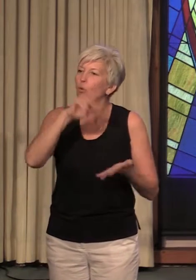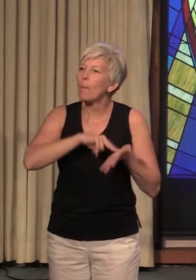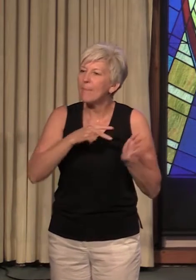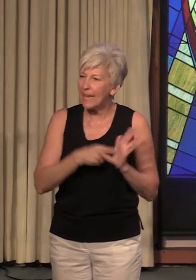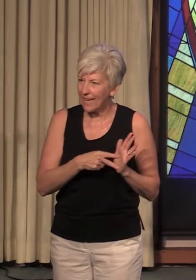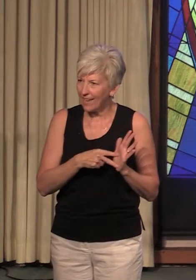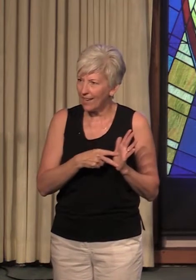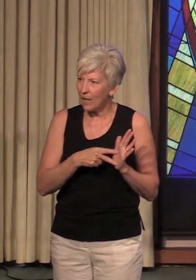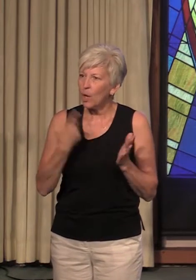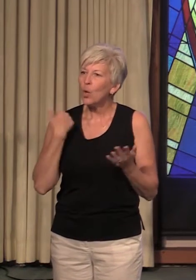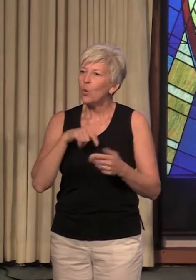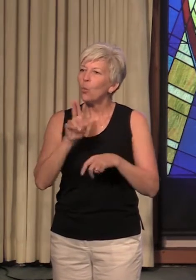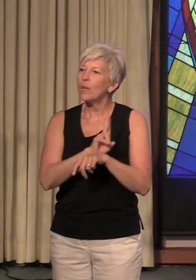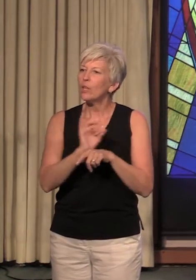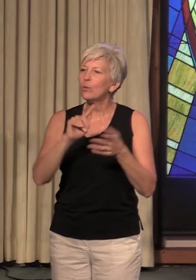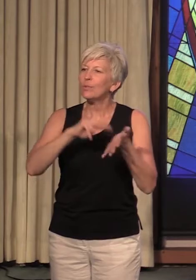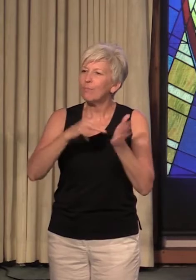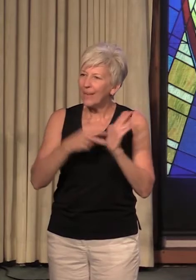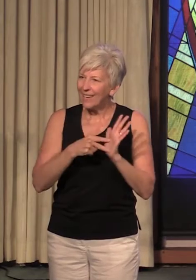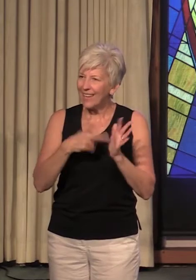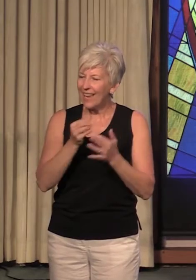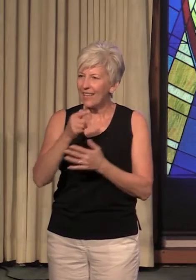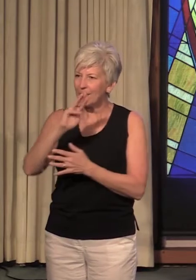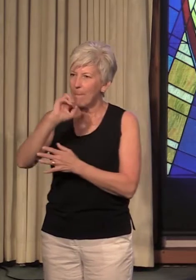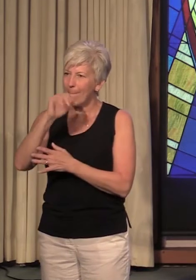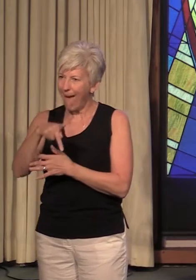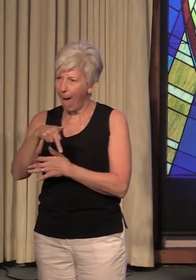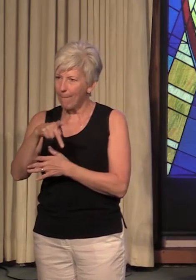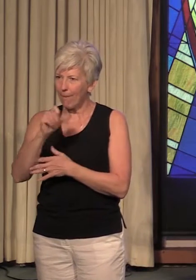as a road map of reality.